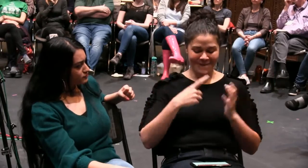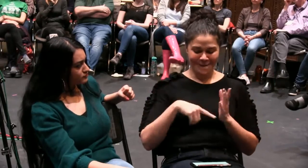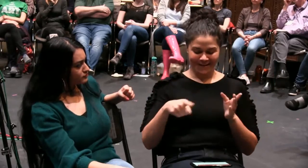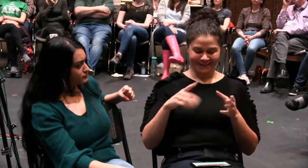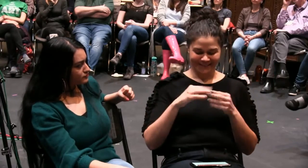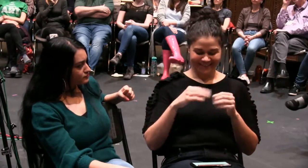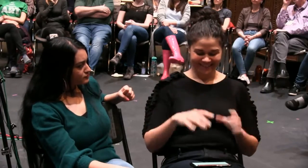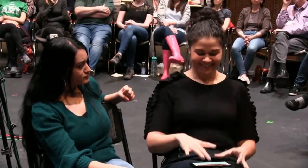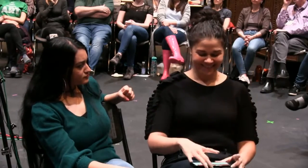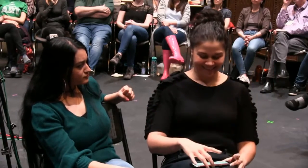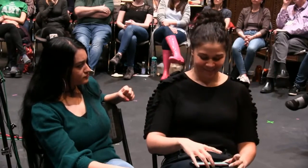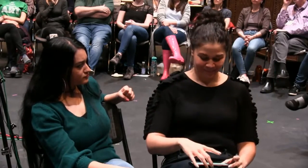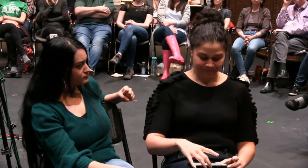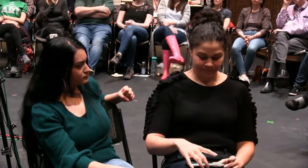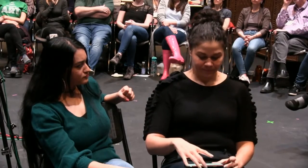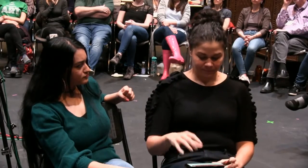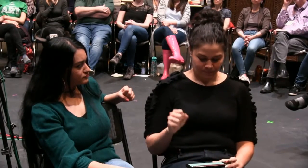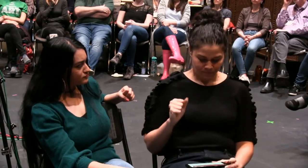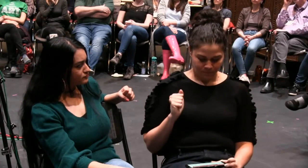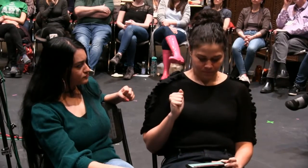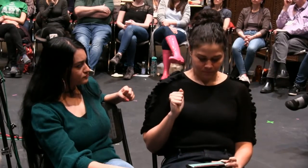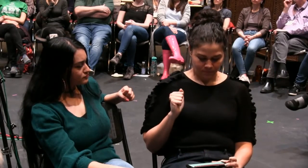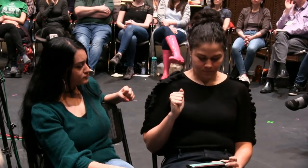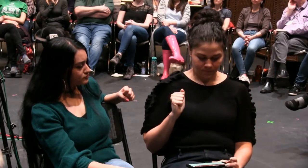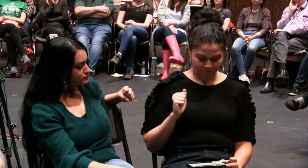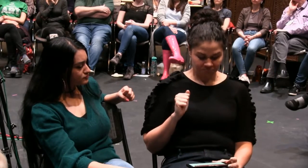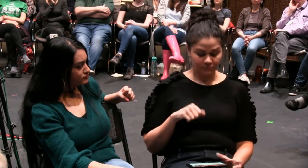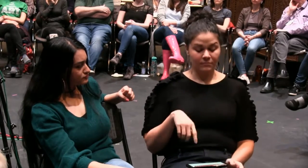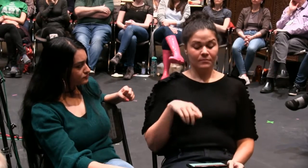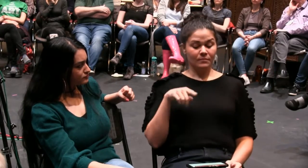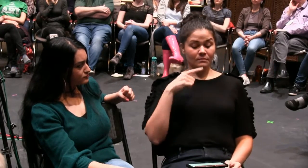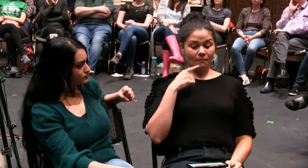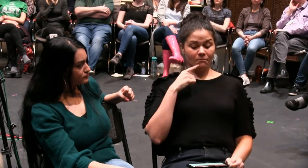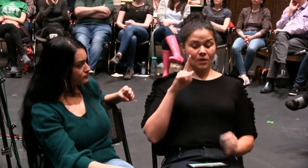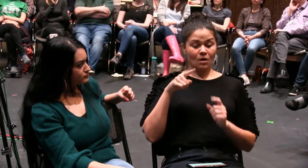And I have notes based on that interview and her response.